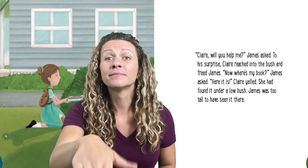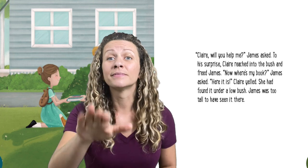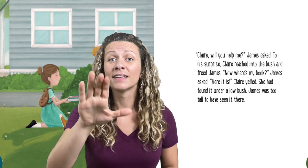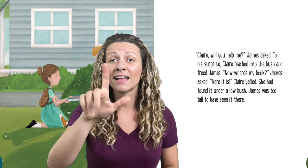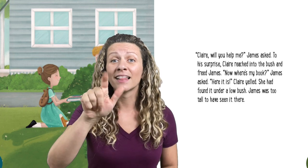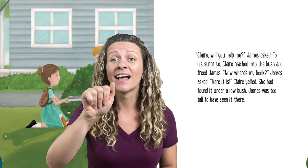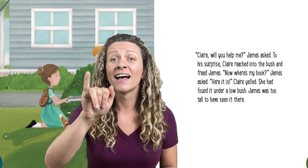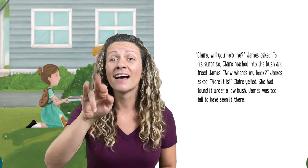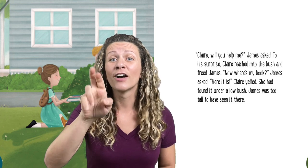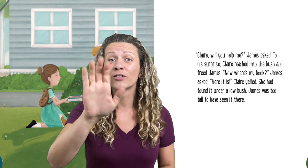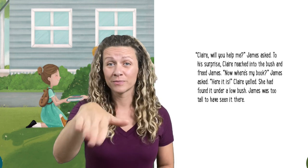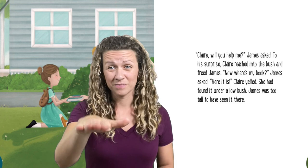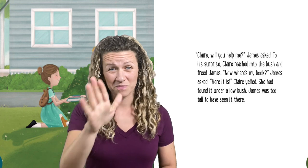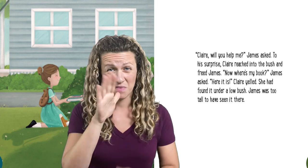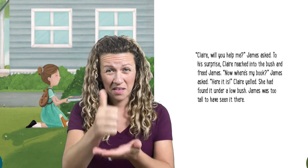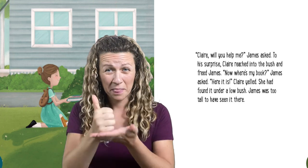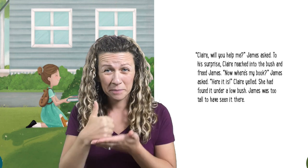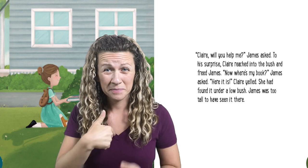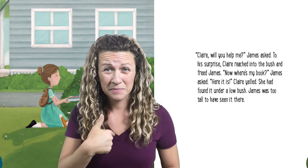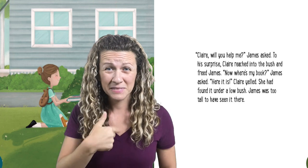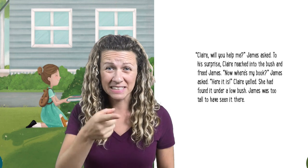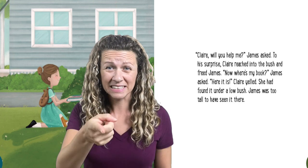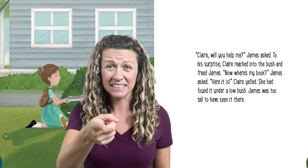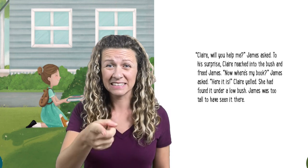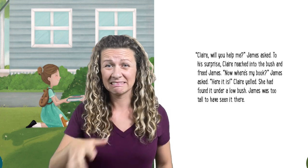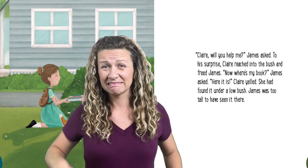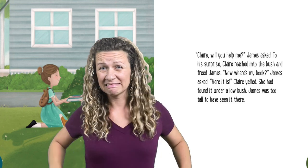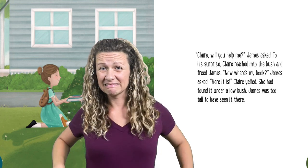Claire, will you help me, James asked.